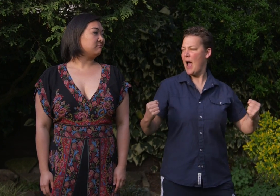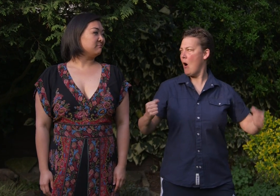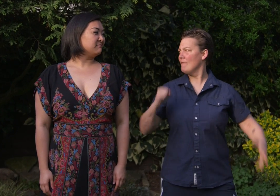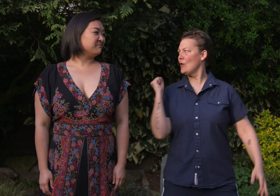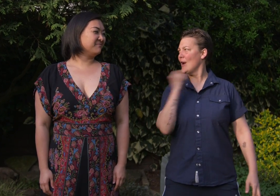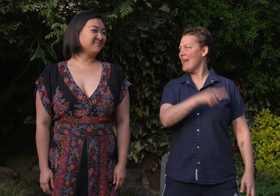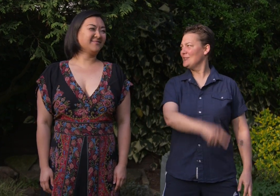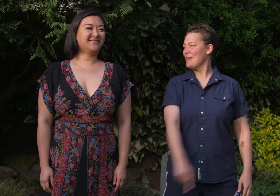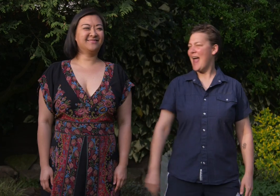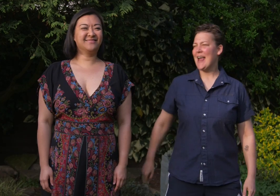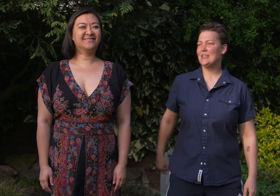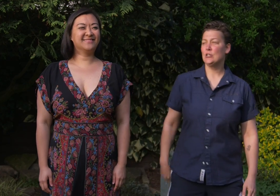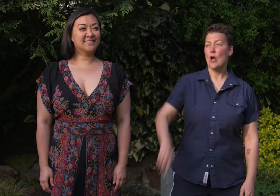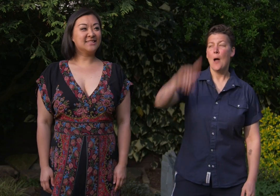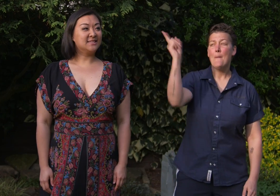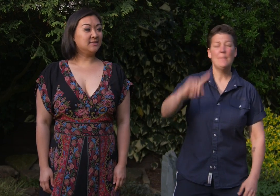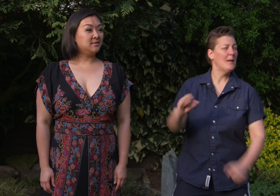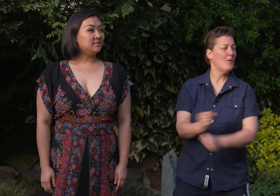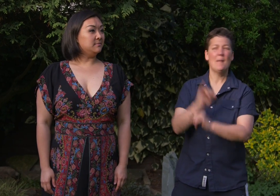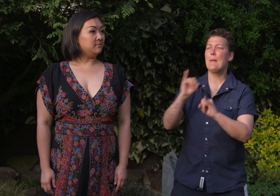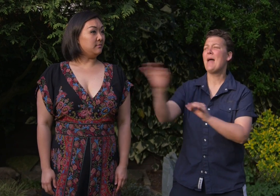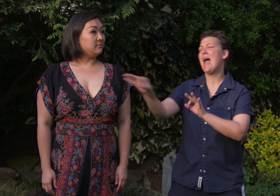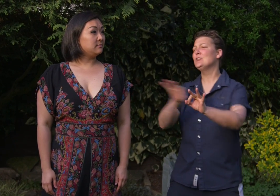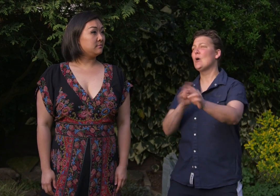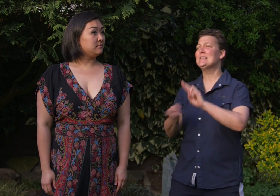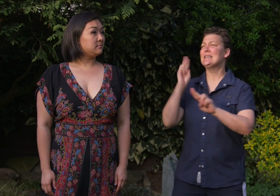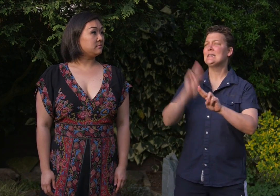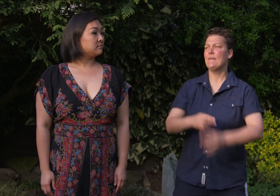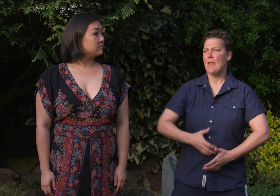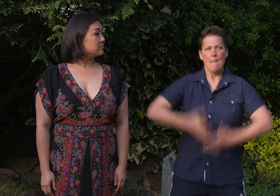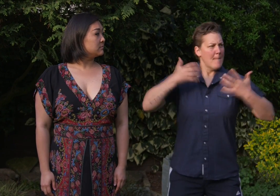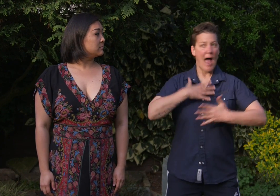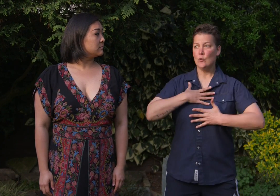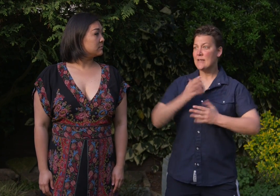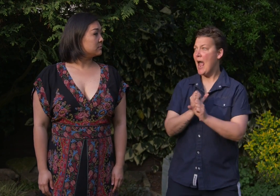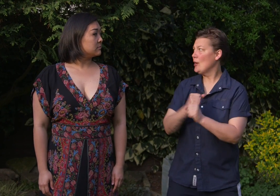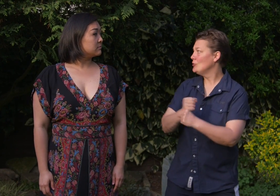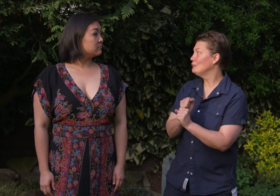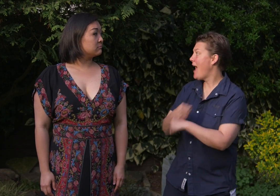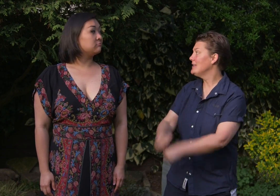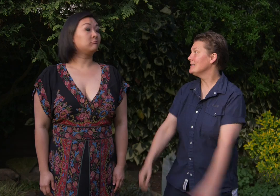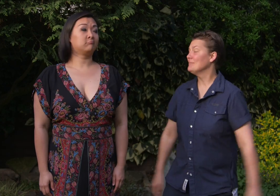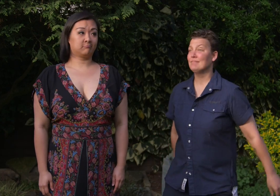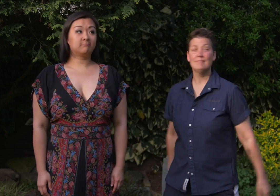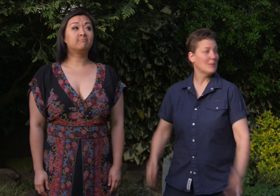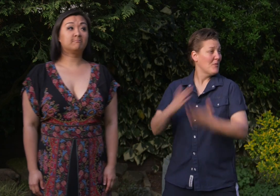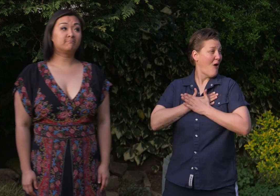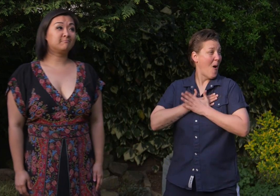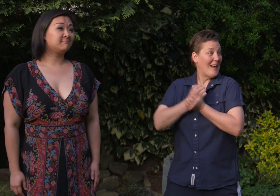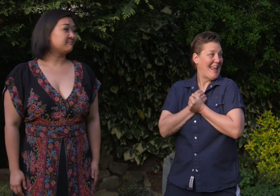powerful and strange. People make bad choices if they're mad or scared or stressed. Throw a